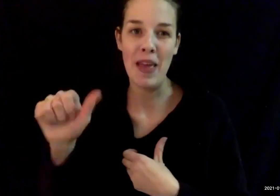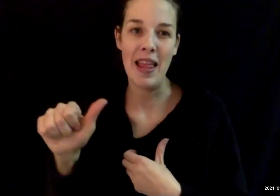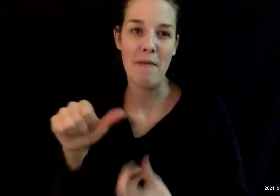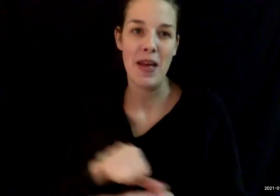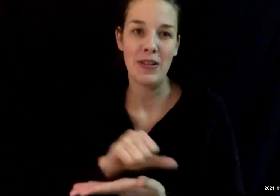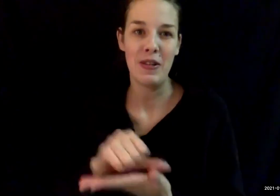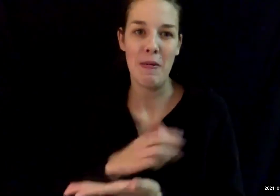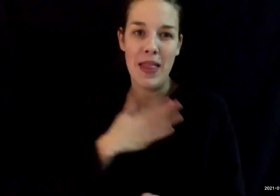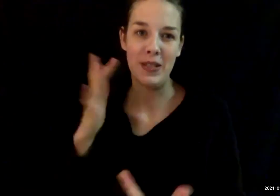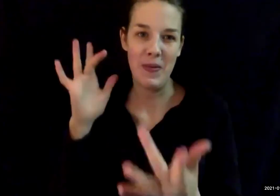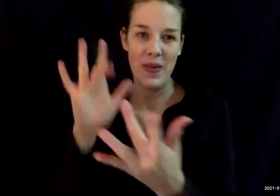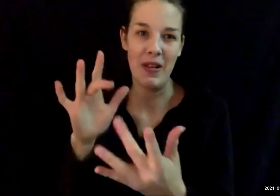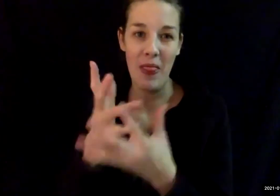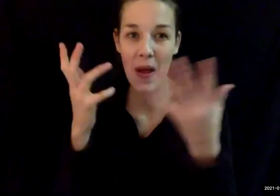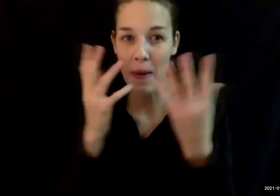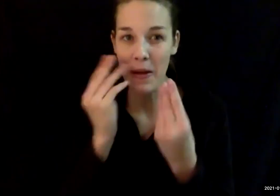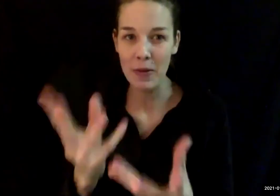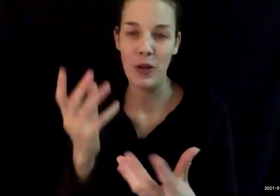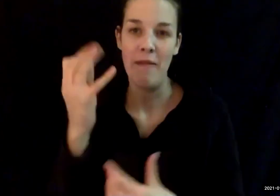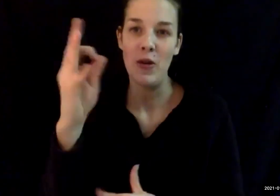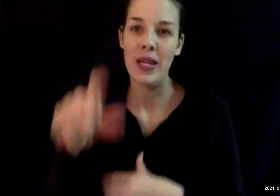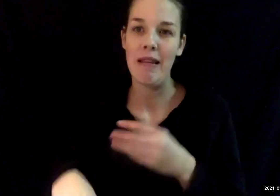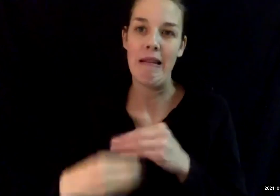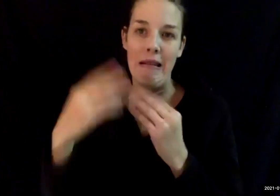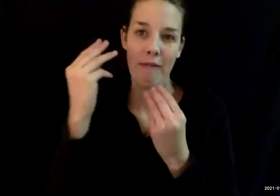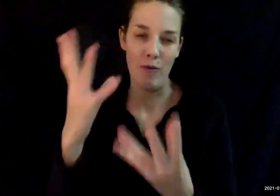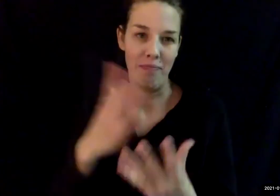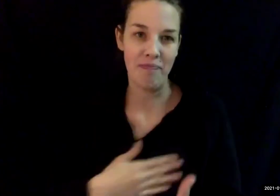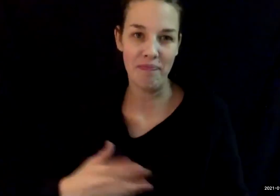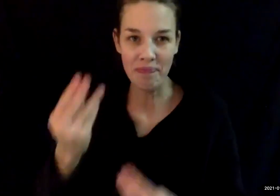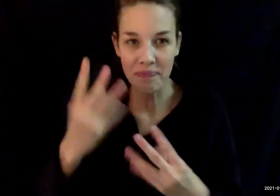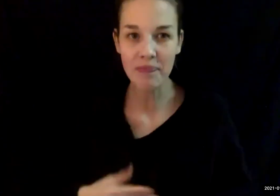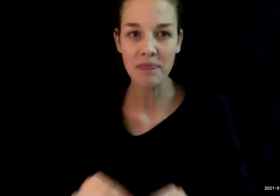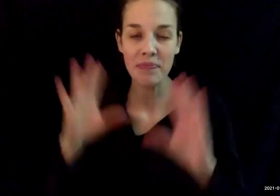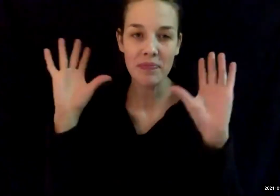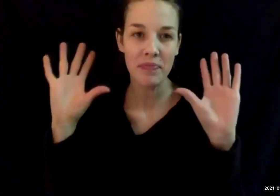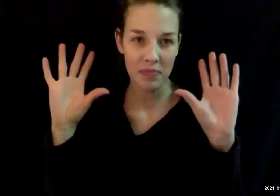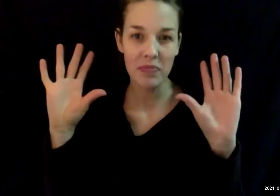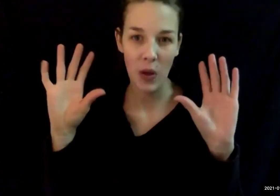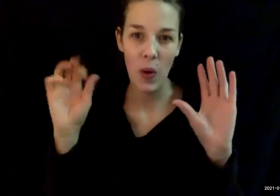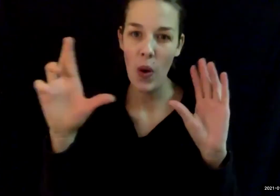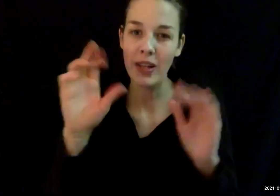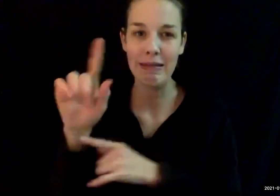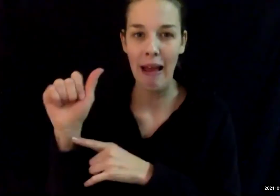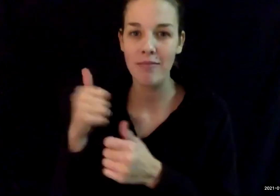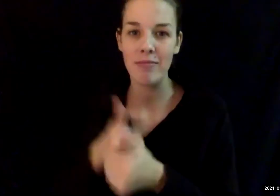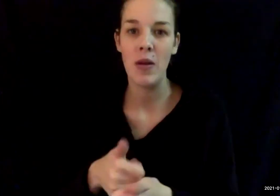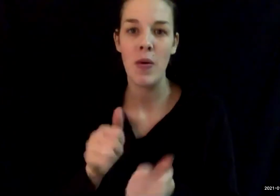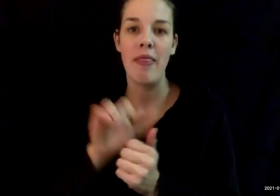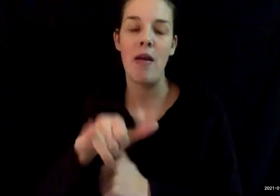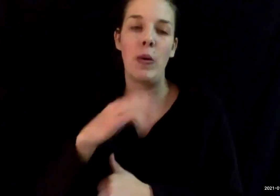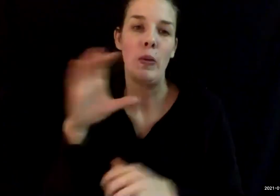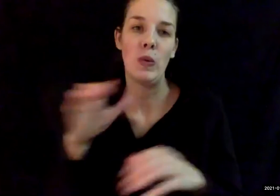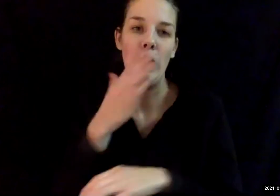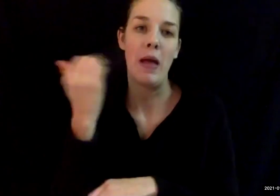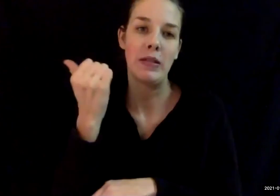Please reach out. It was a lot of information if you need any additional clarification or some additional data to go along with that and we'll do our best